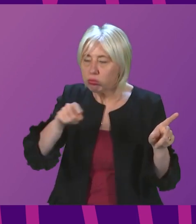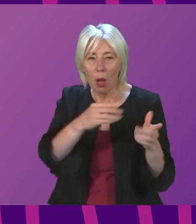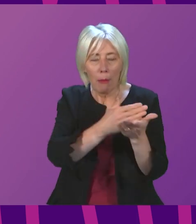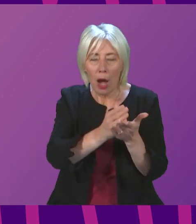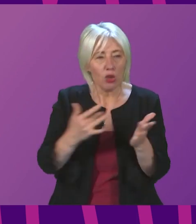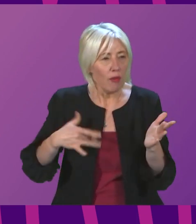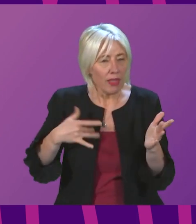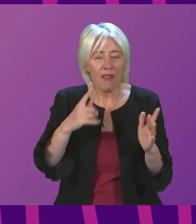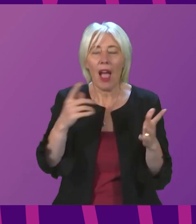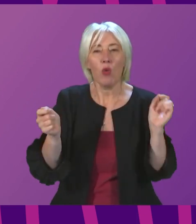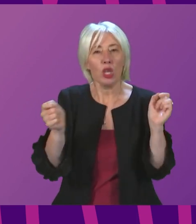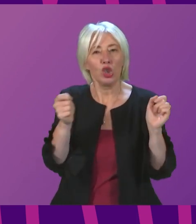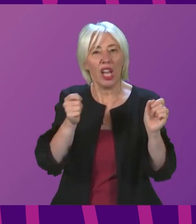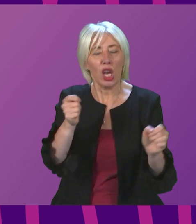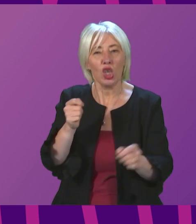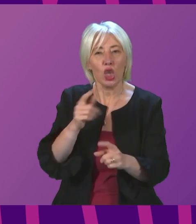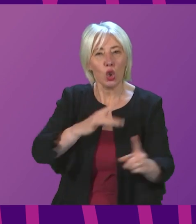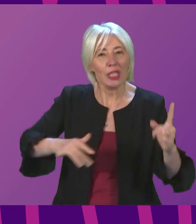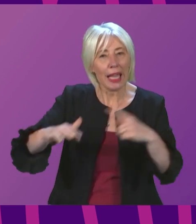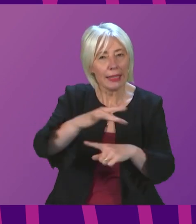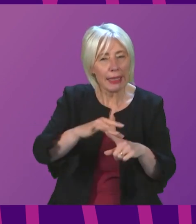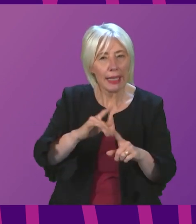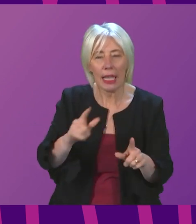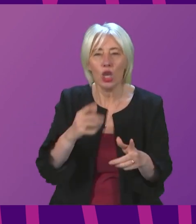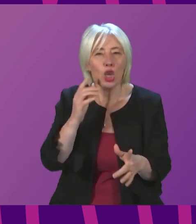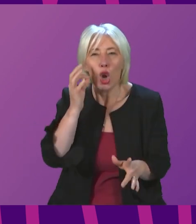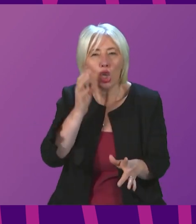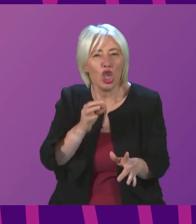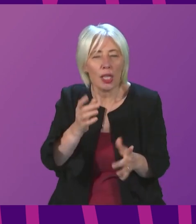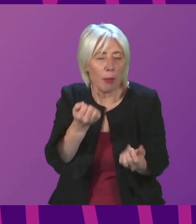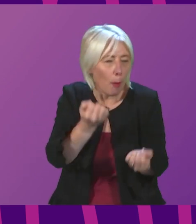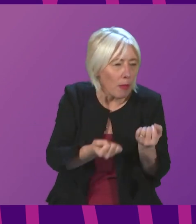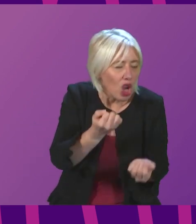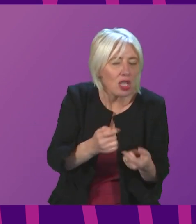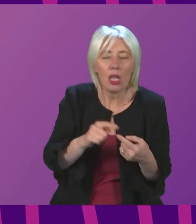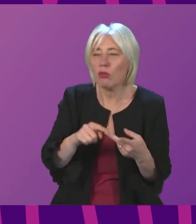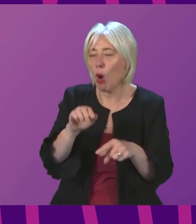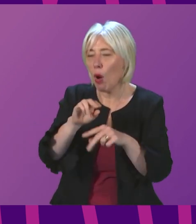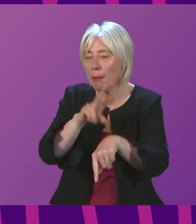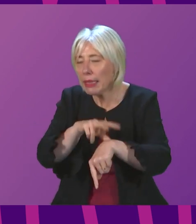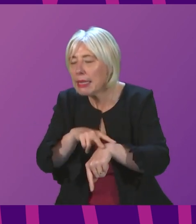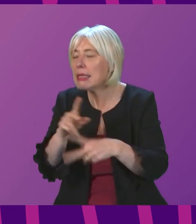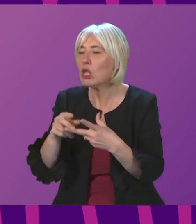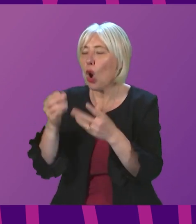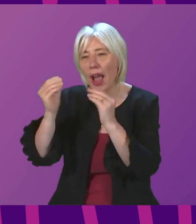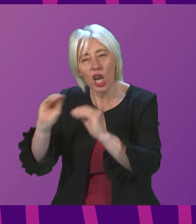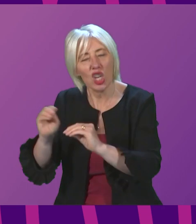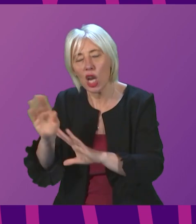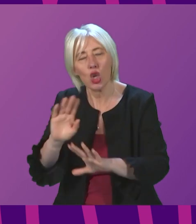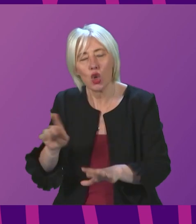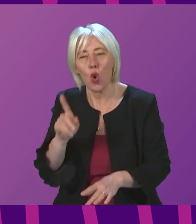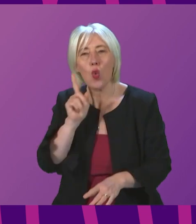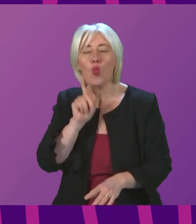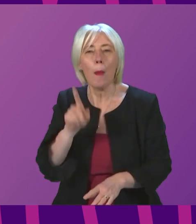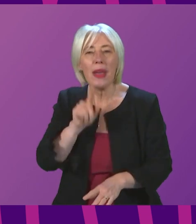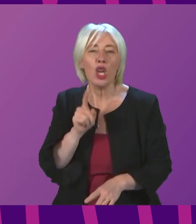make societal change. This is about more than justice, more than policing, more than education. It is about women and girls being